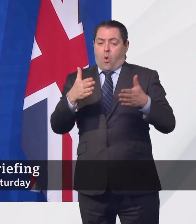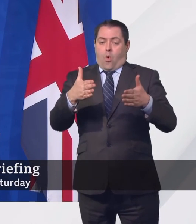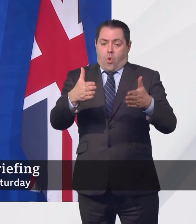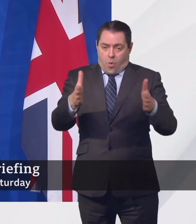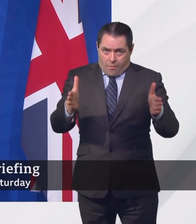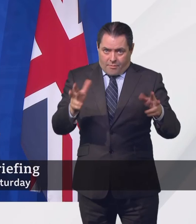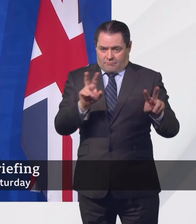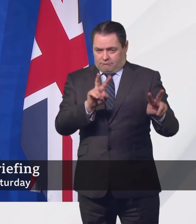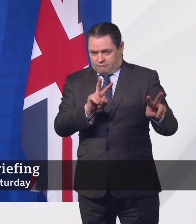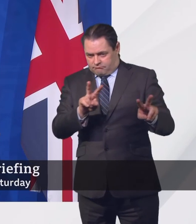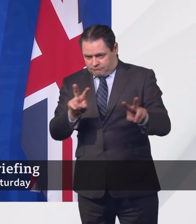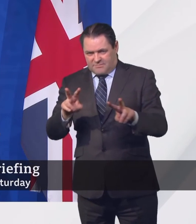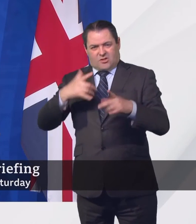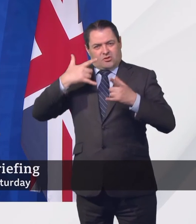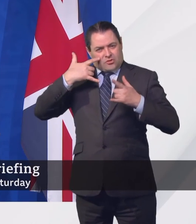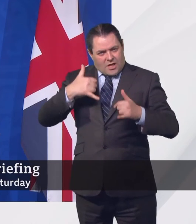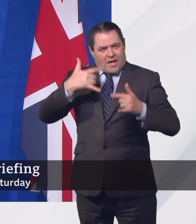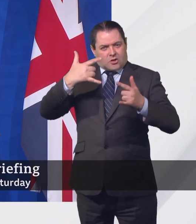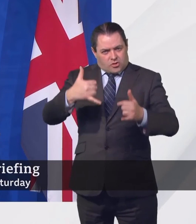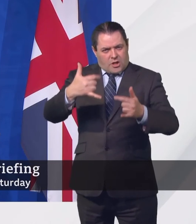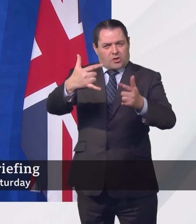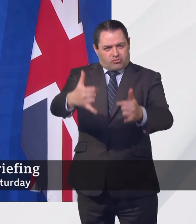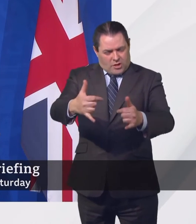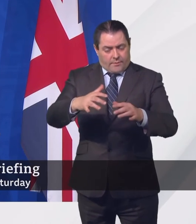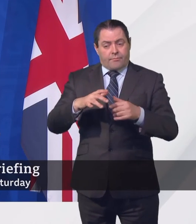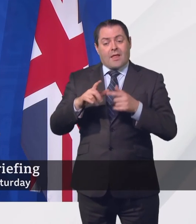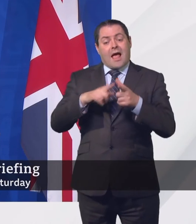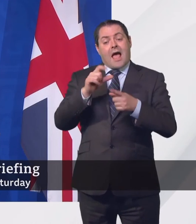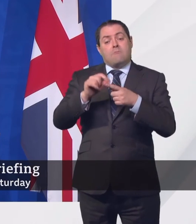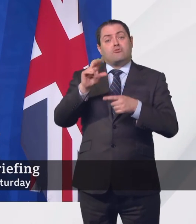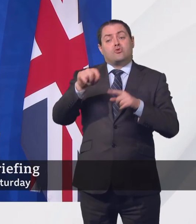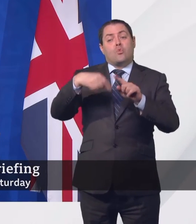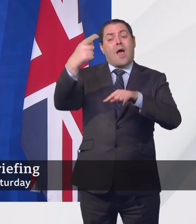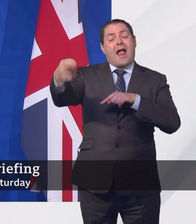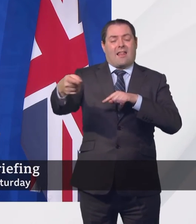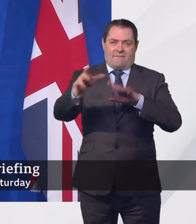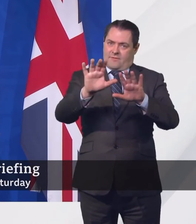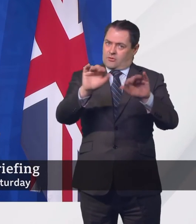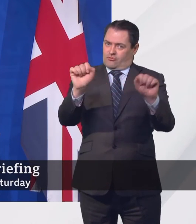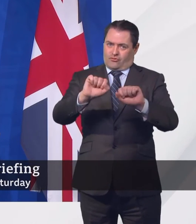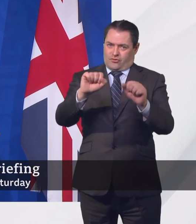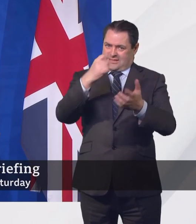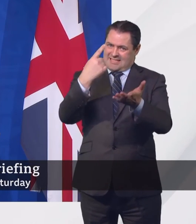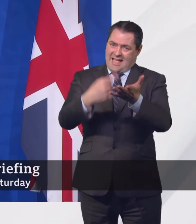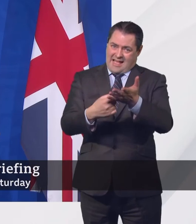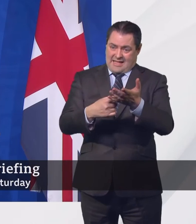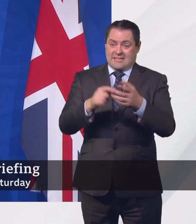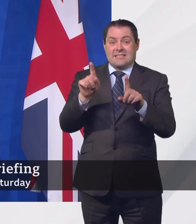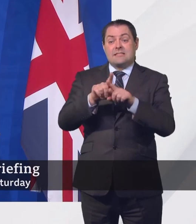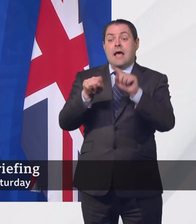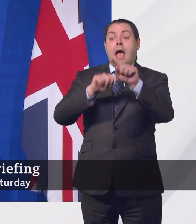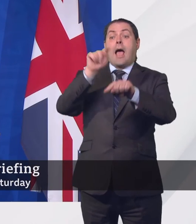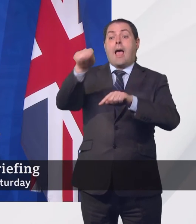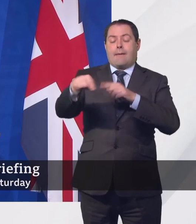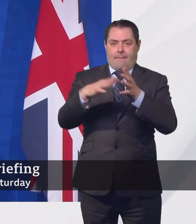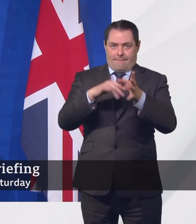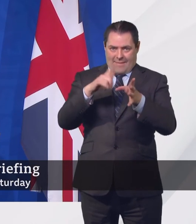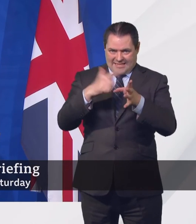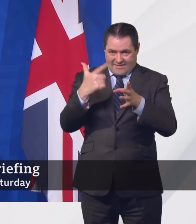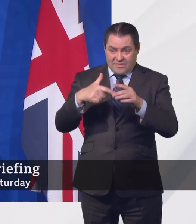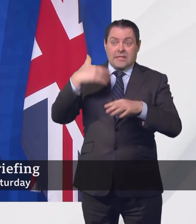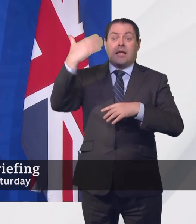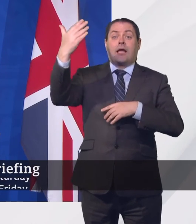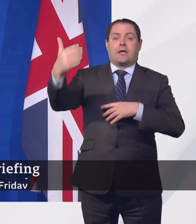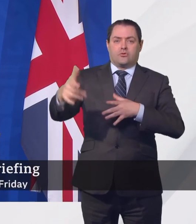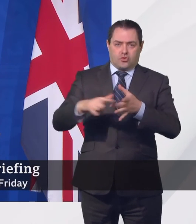phase we'll be saying more about that in due course, obviously. Same goes for May the 17th, June the 21st. They all